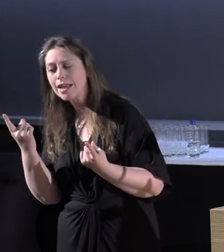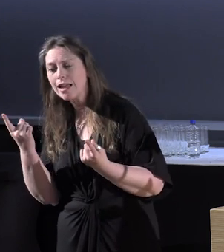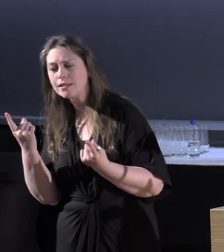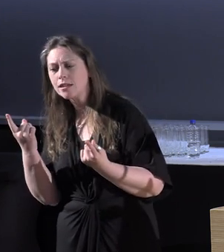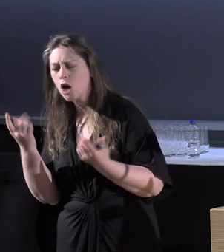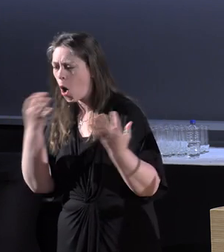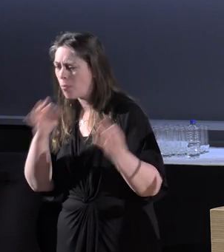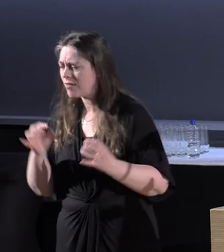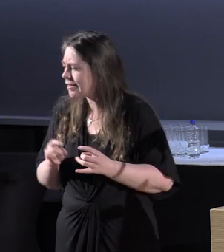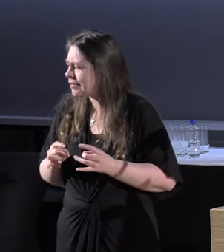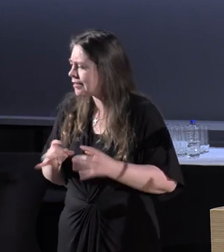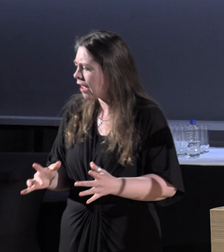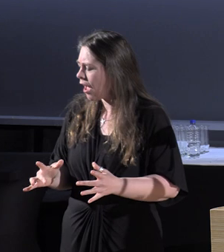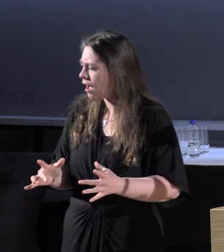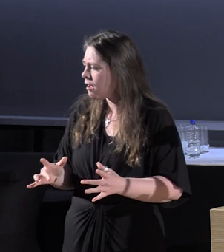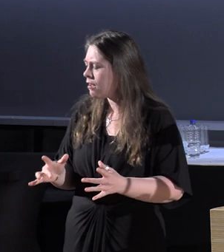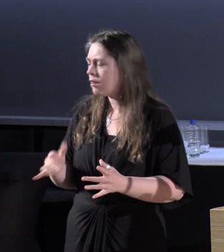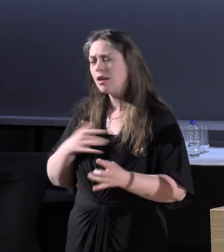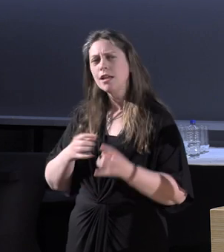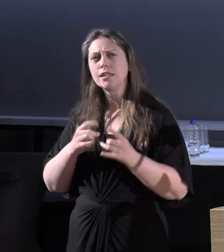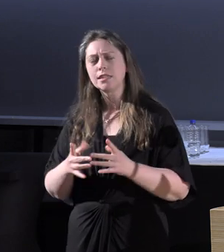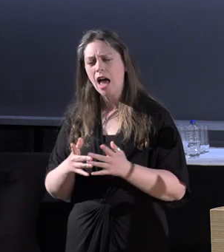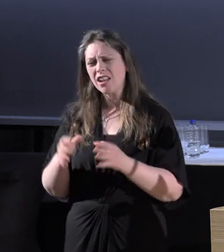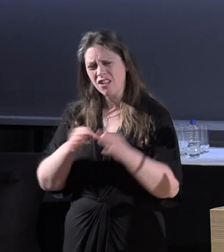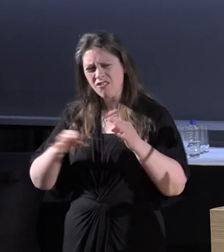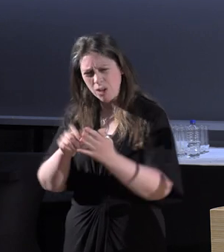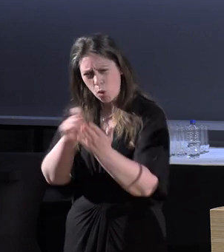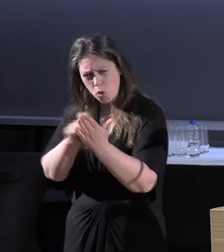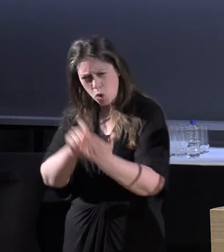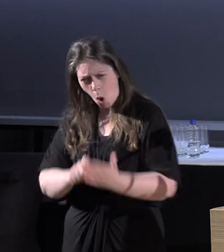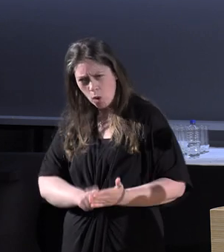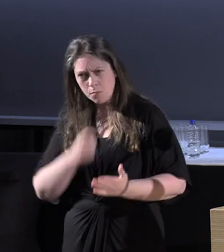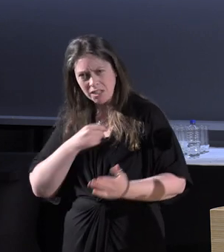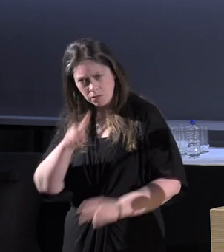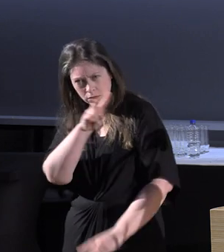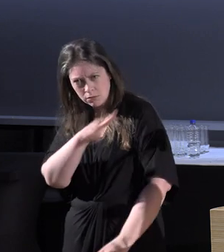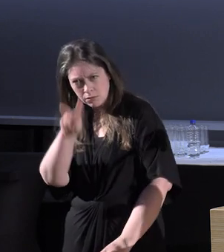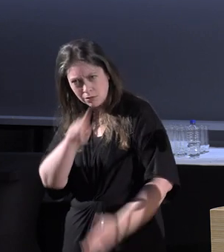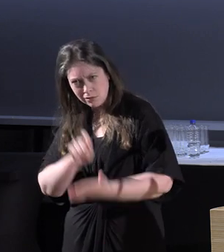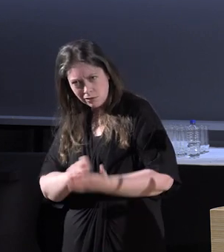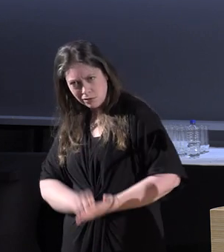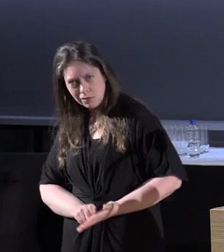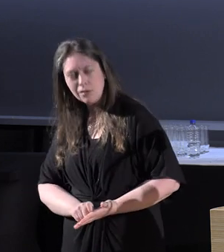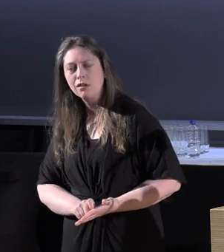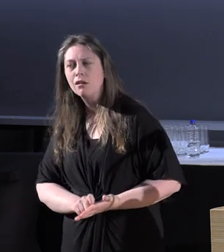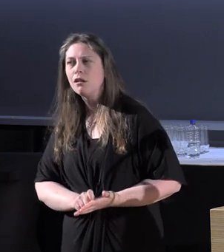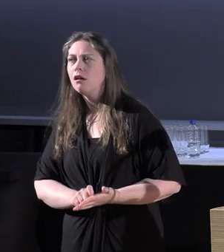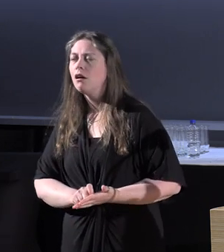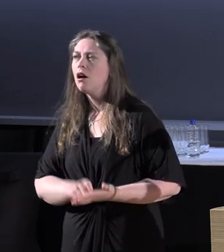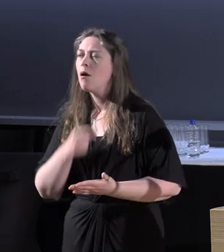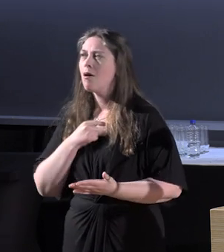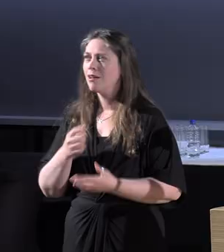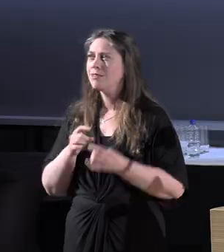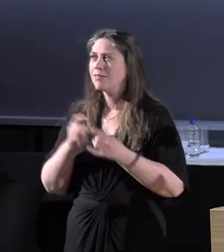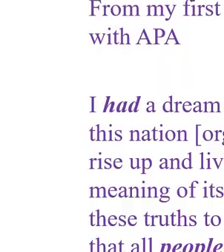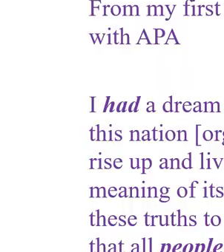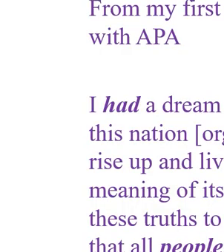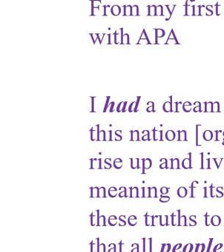and starting taking field notes and so on, I had a dream.